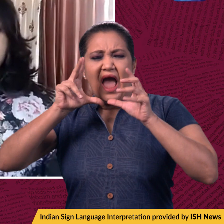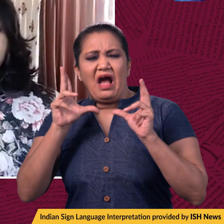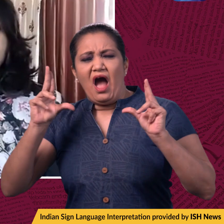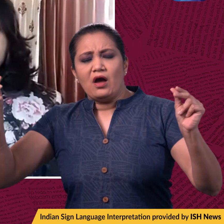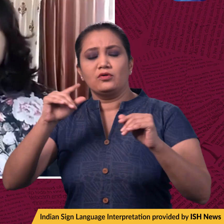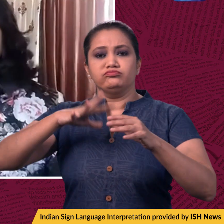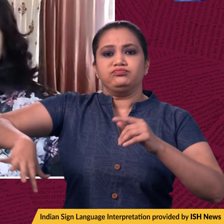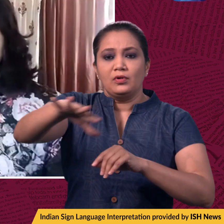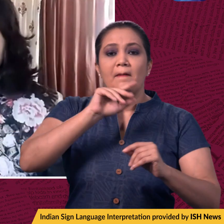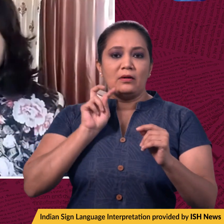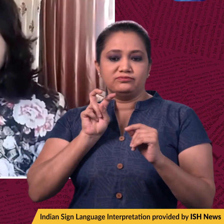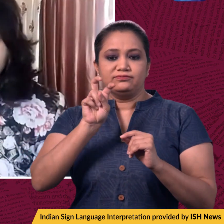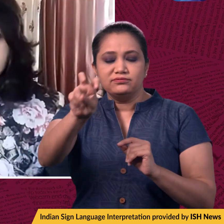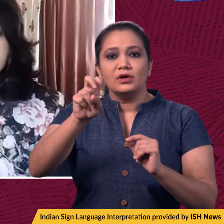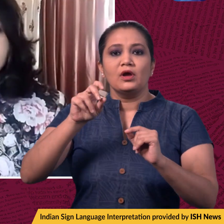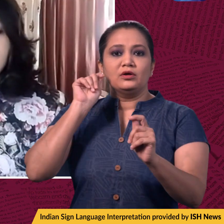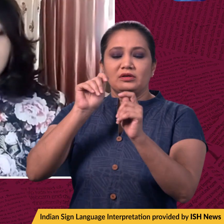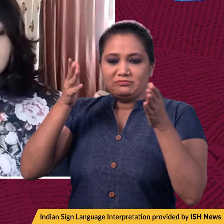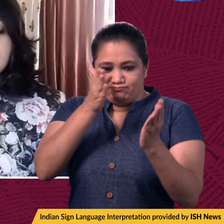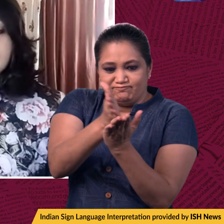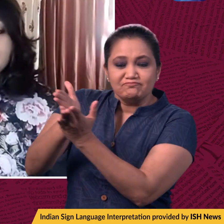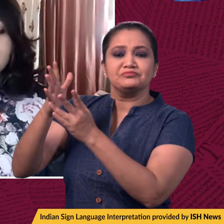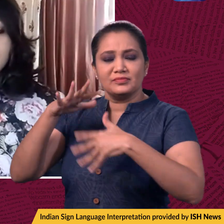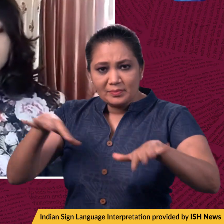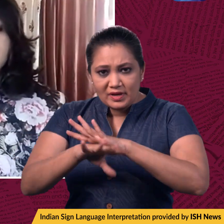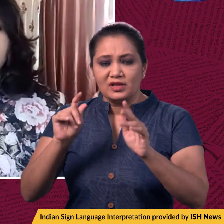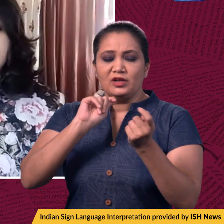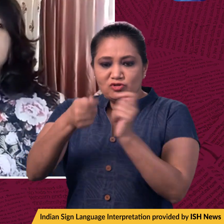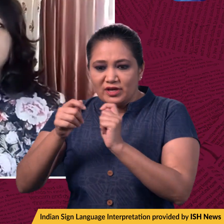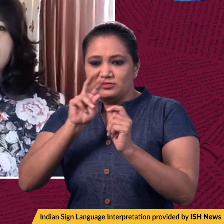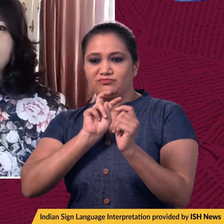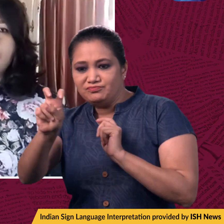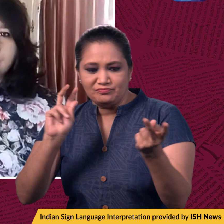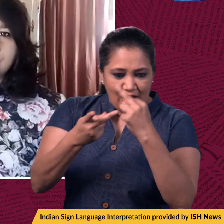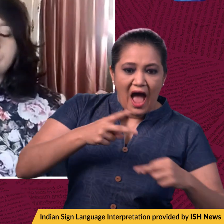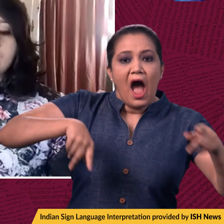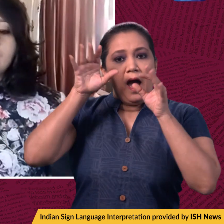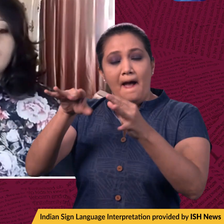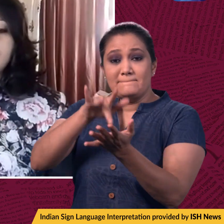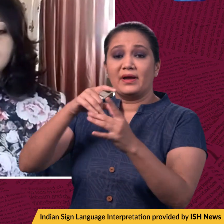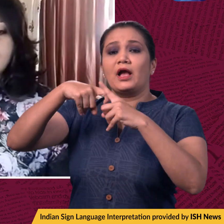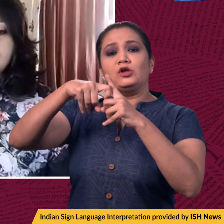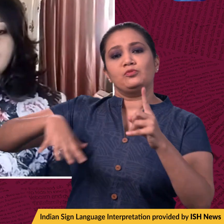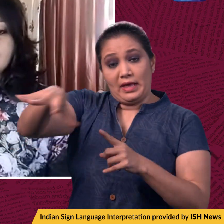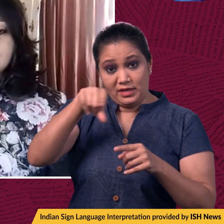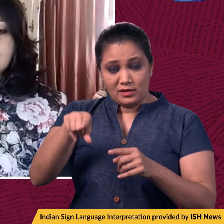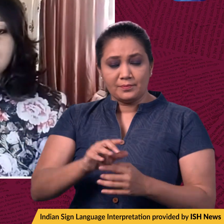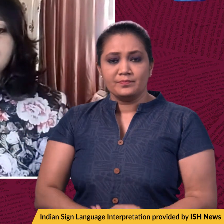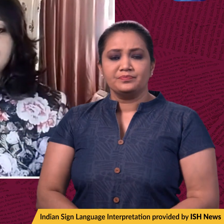proposed to construct a metro car shed and an interchange for various metro corridors. Now, this comes as the delay was